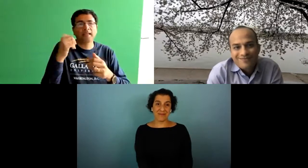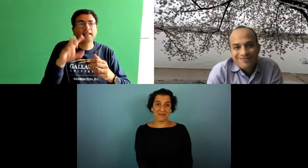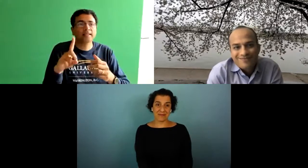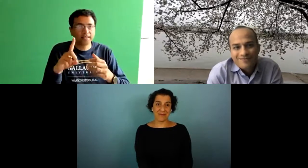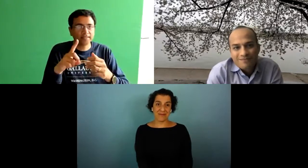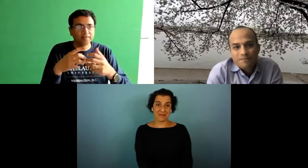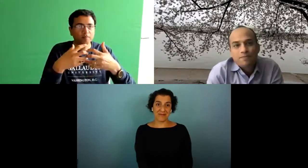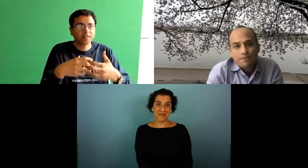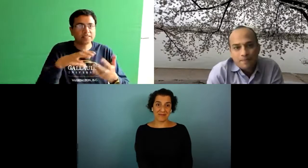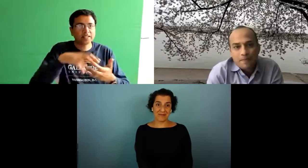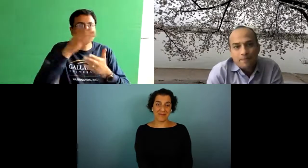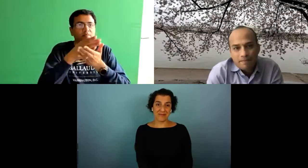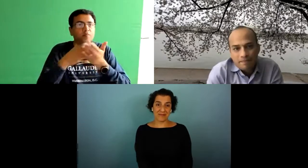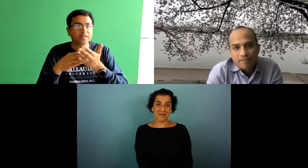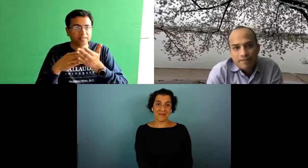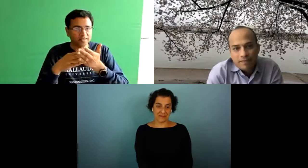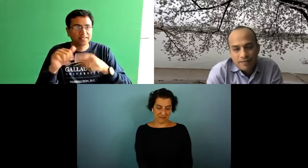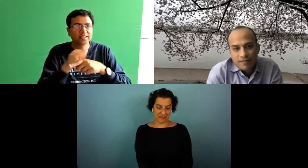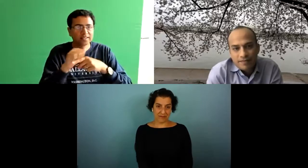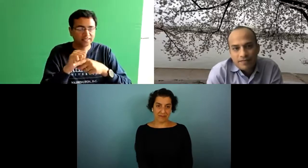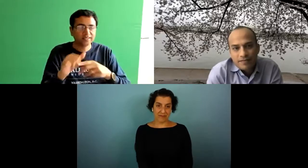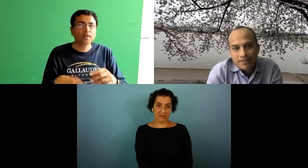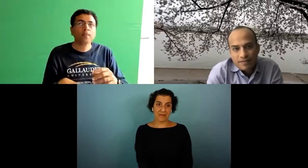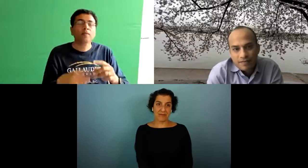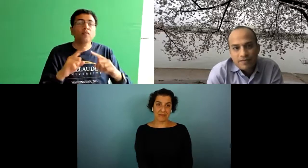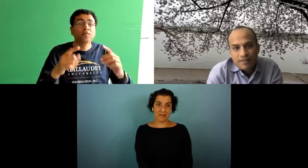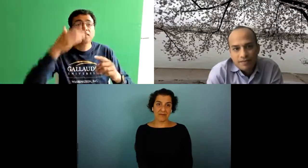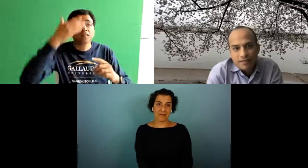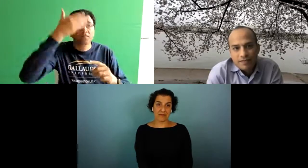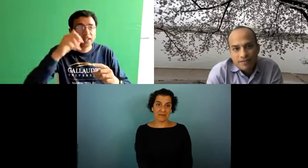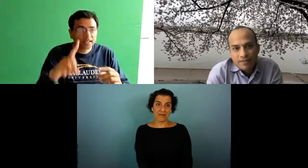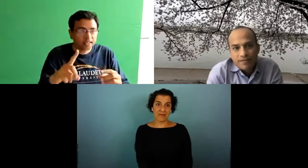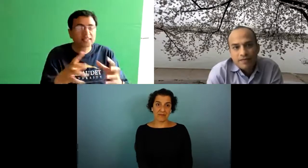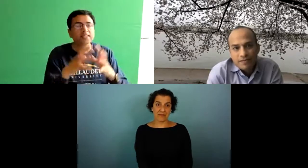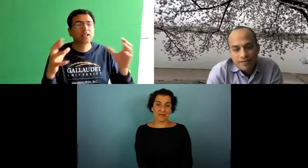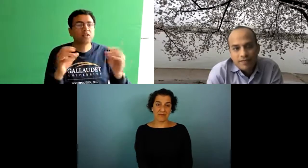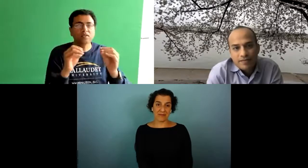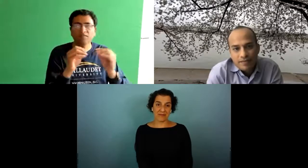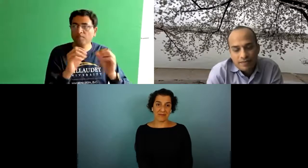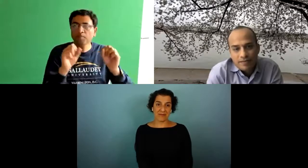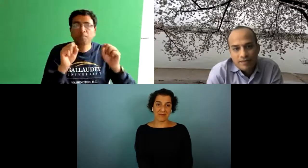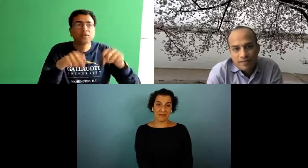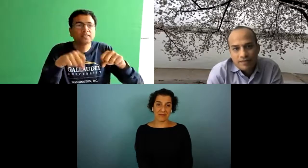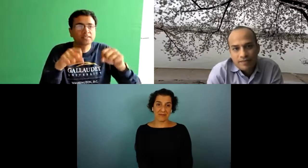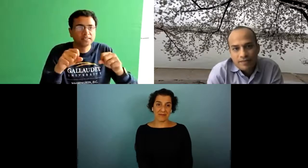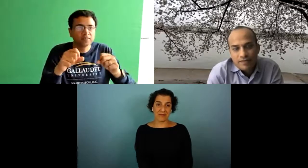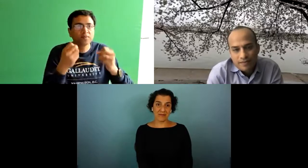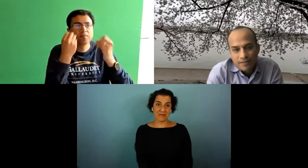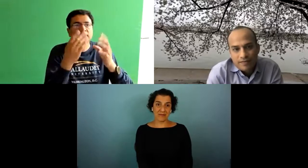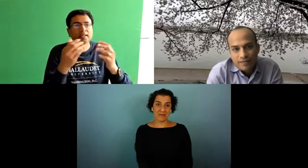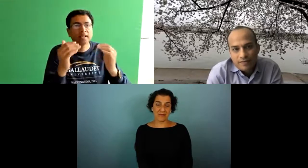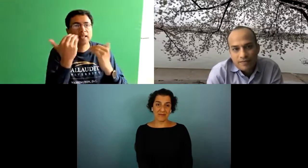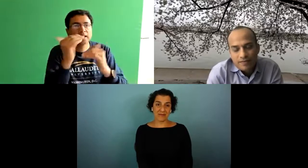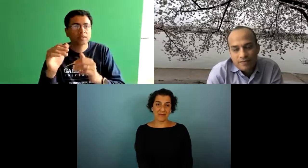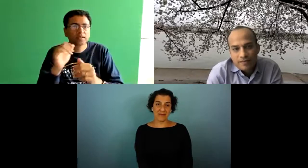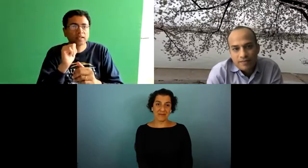the the time and money on the back end for the machine learning part of that training but on the front end it i